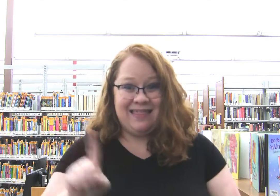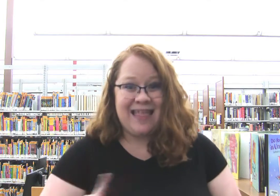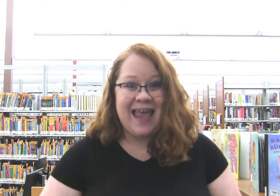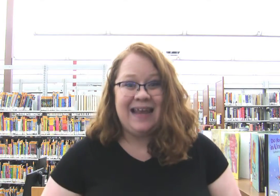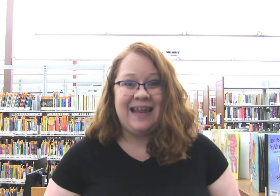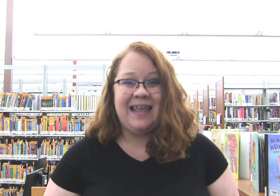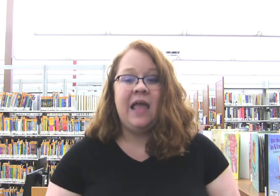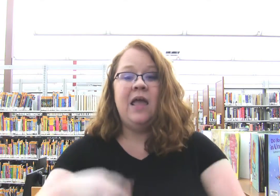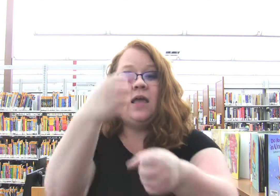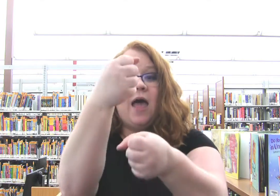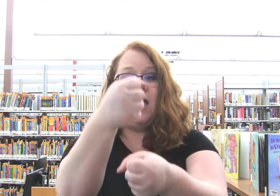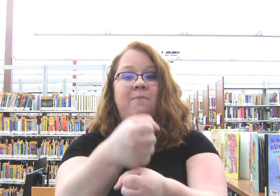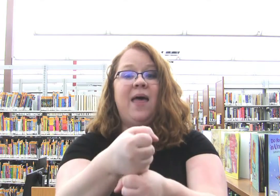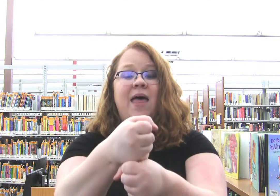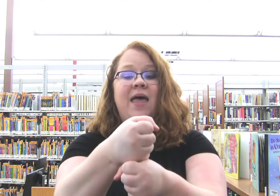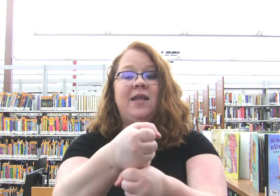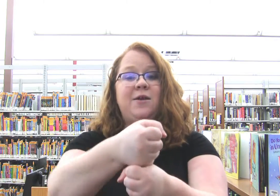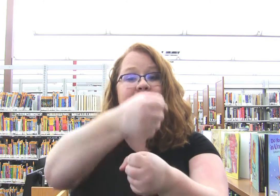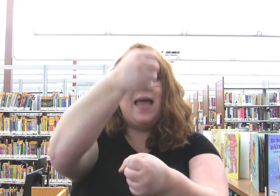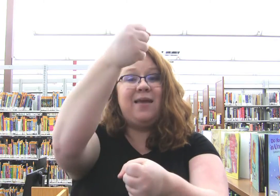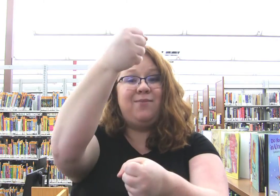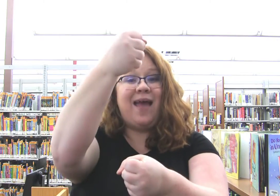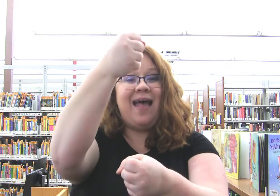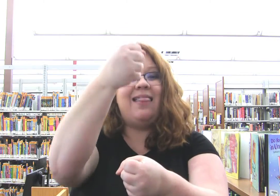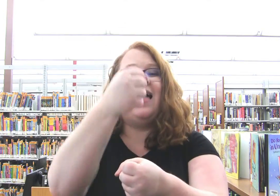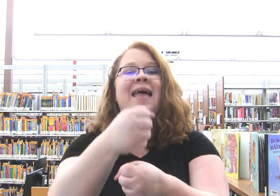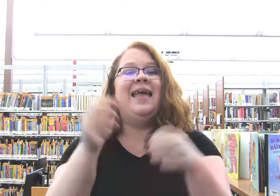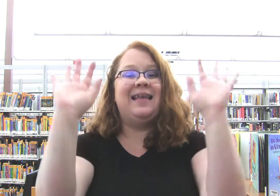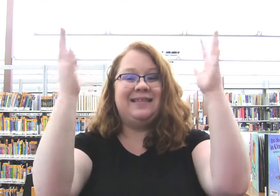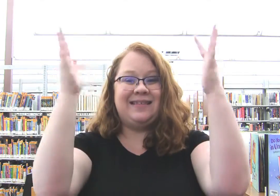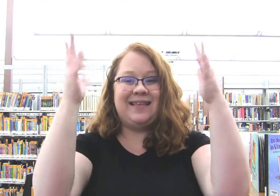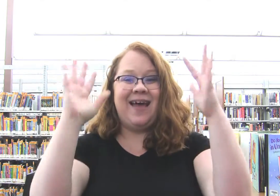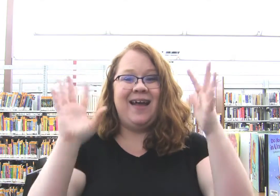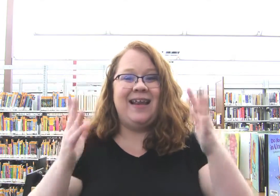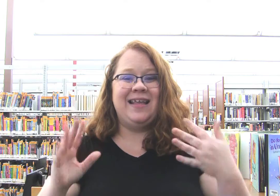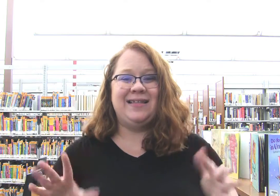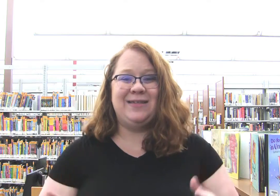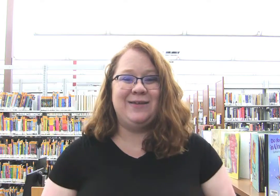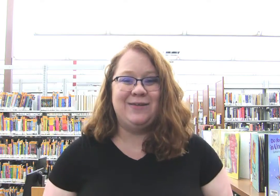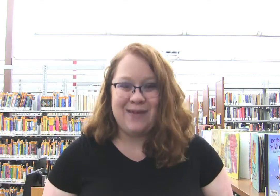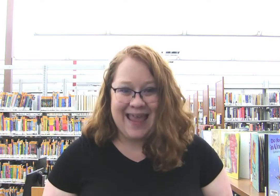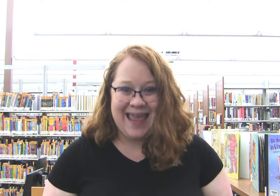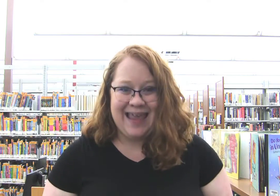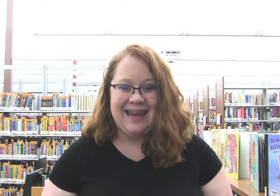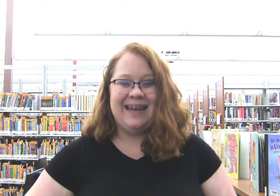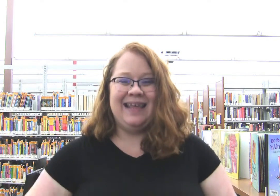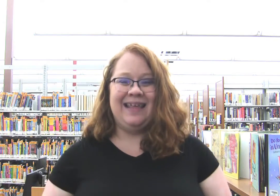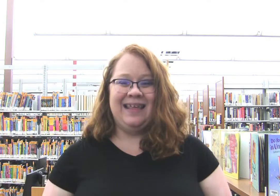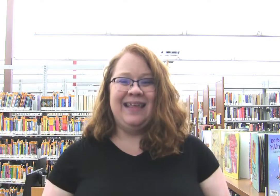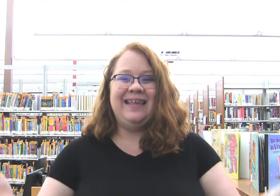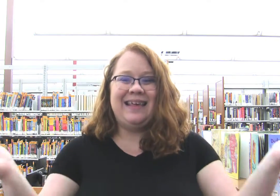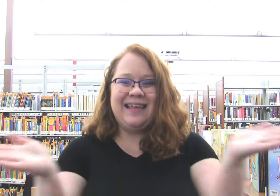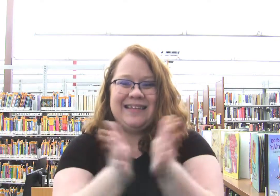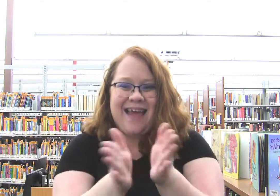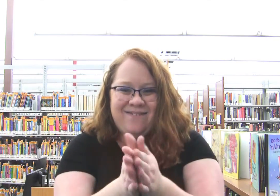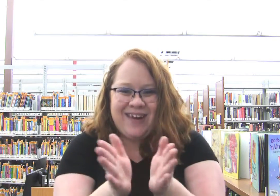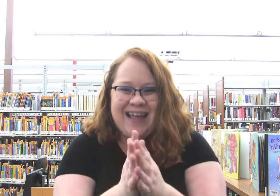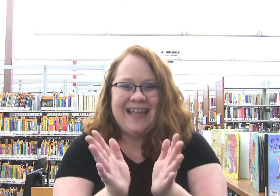lightning. Come under my umbrella, it's starting to rain. Good job, friends.